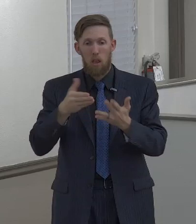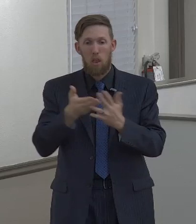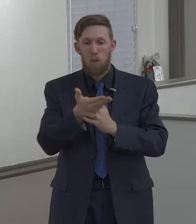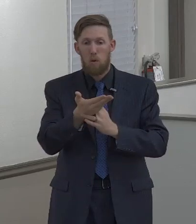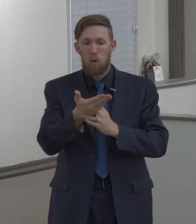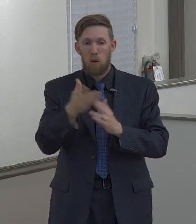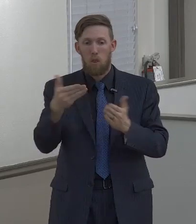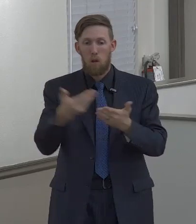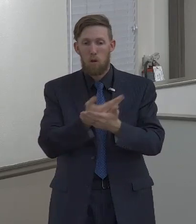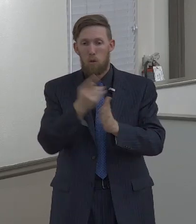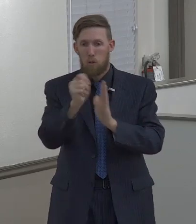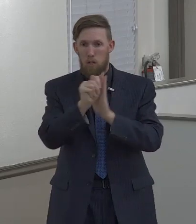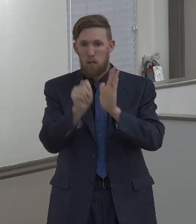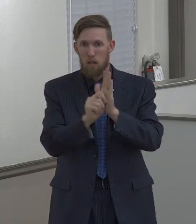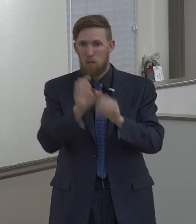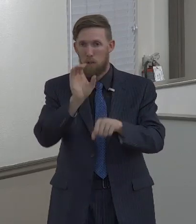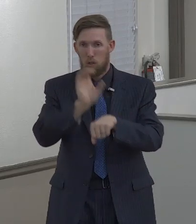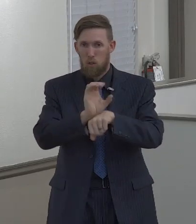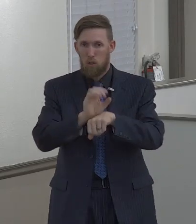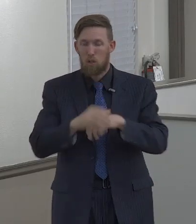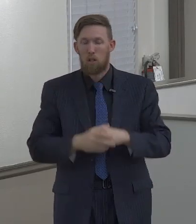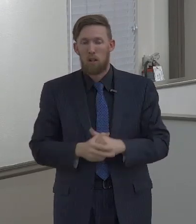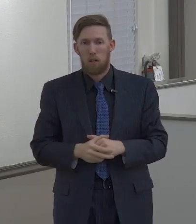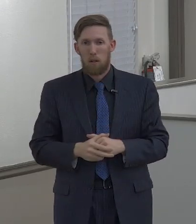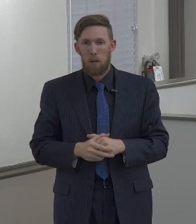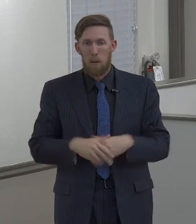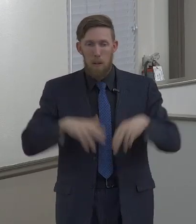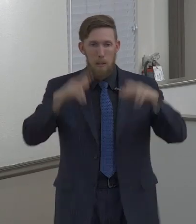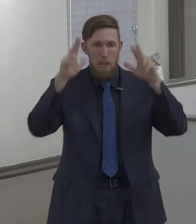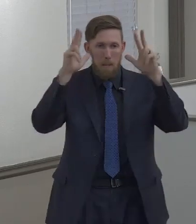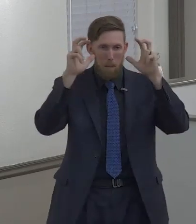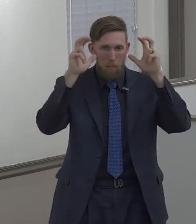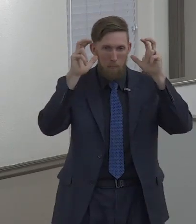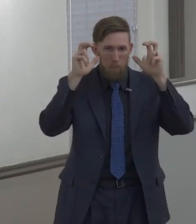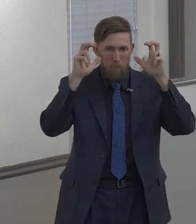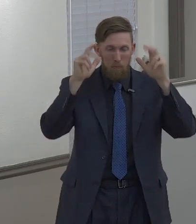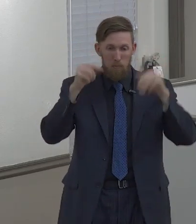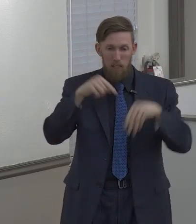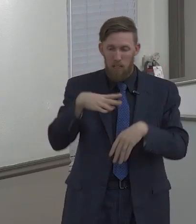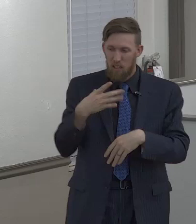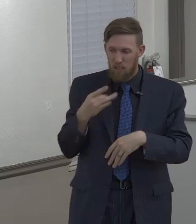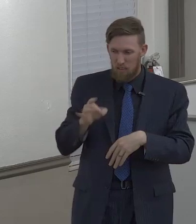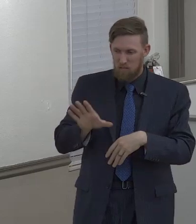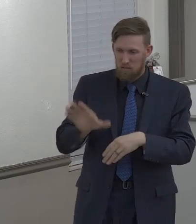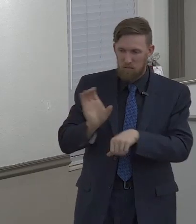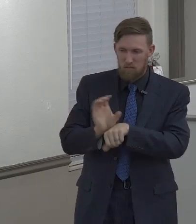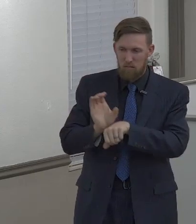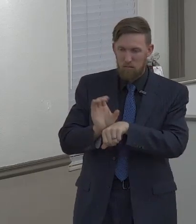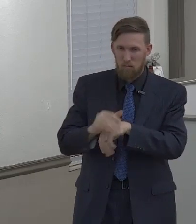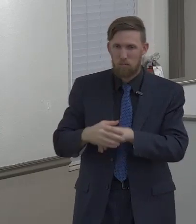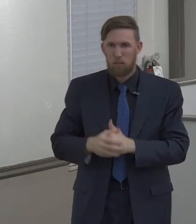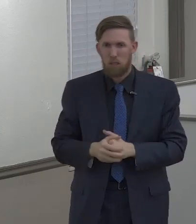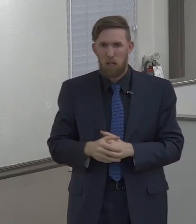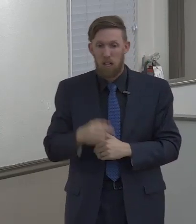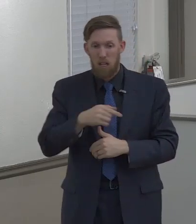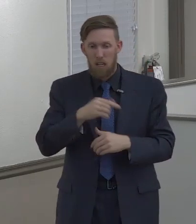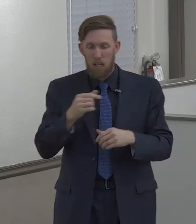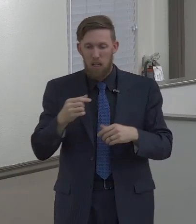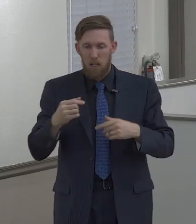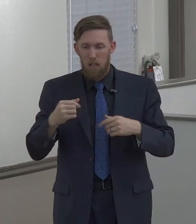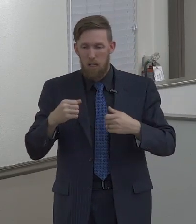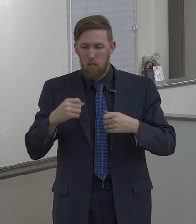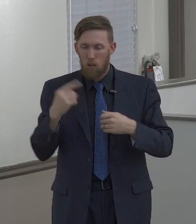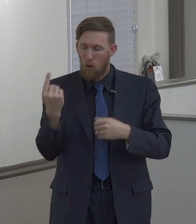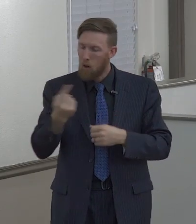doing through the local New Testament church. The devil, he doesn't like the church.